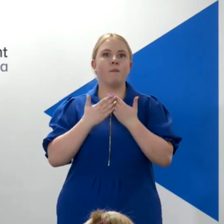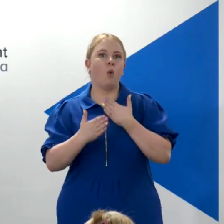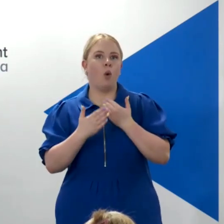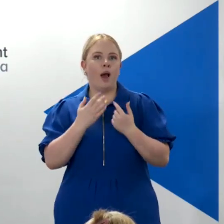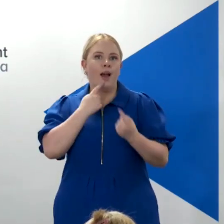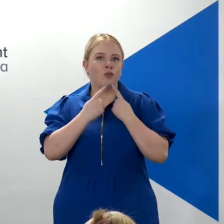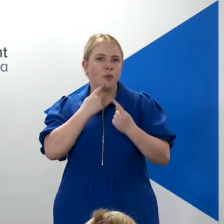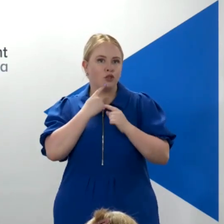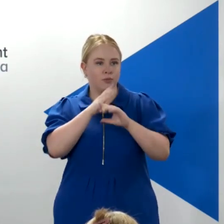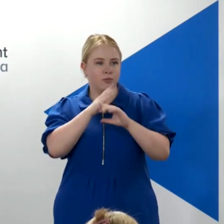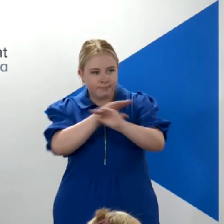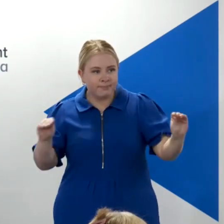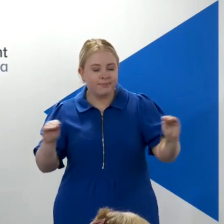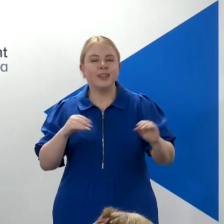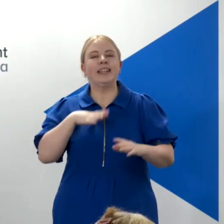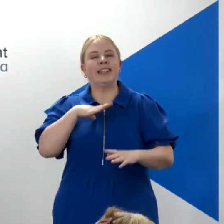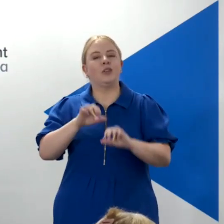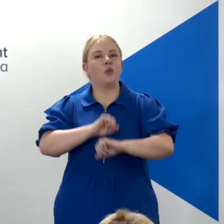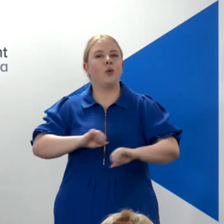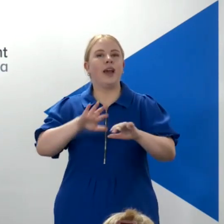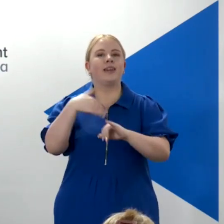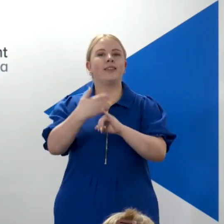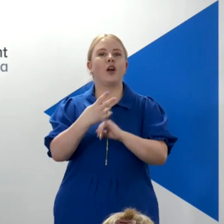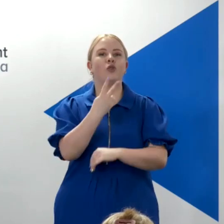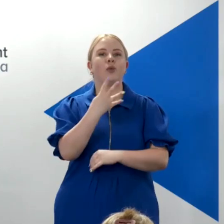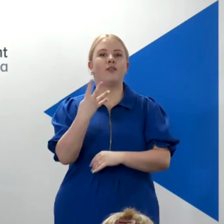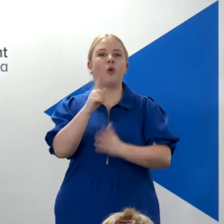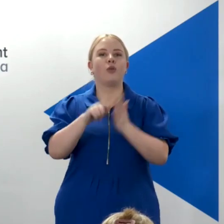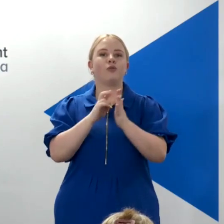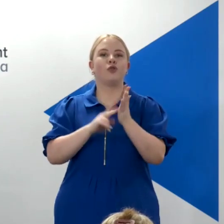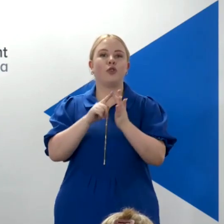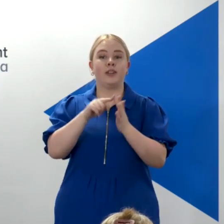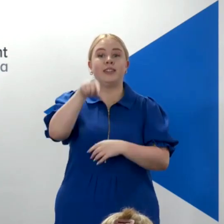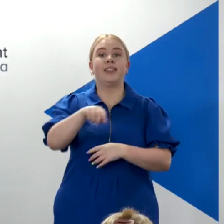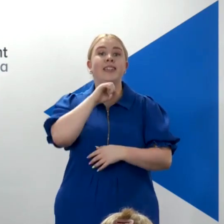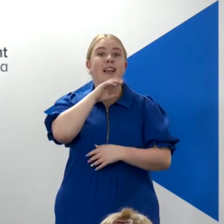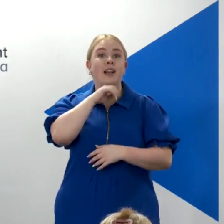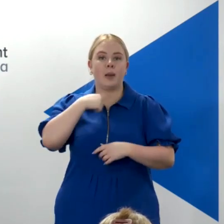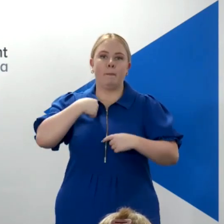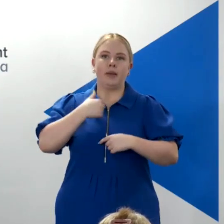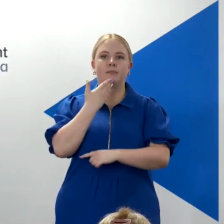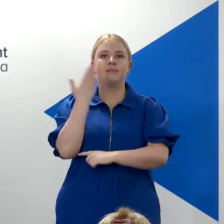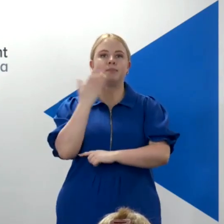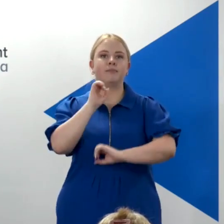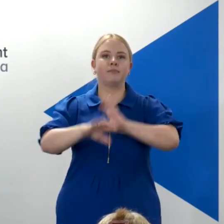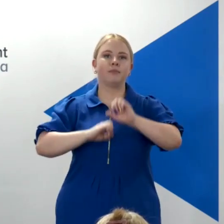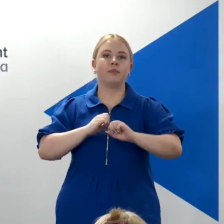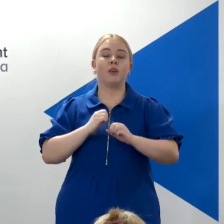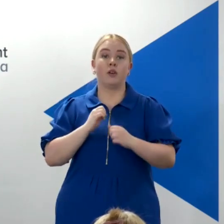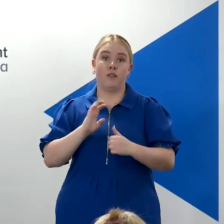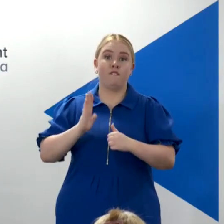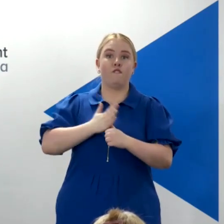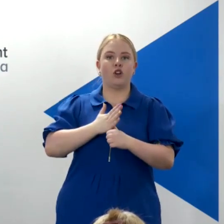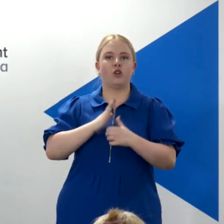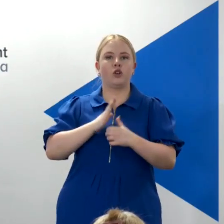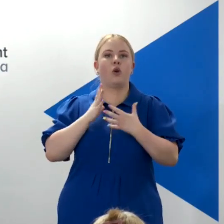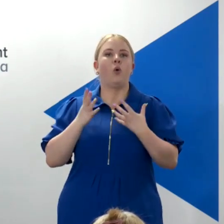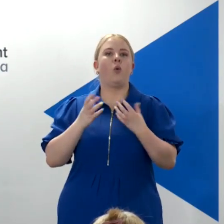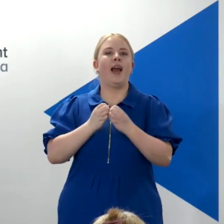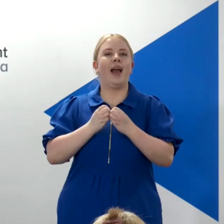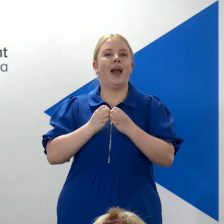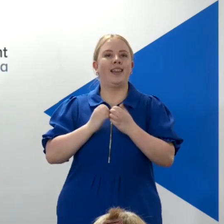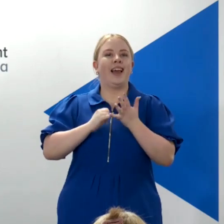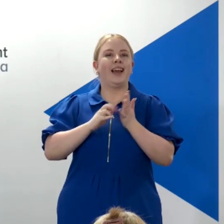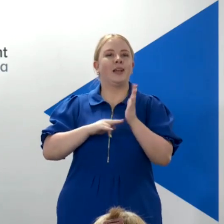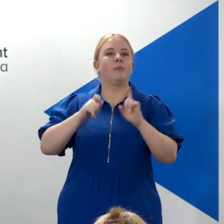wait till the 24th of June. You'll need to wait till Saturday when I'm speaking, quite rightly, first and engaging with party members in Dundee,